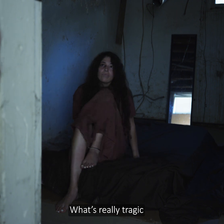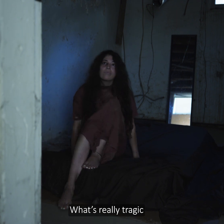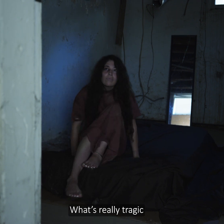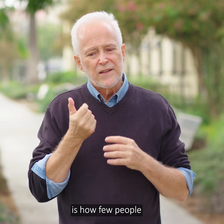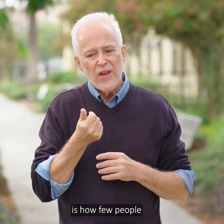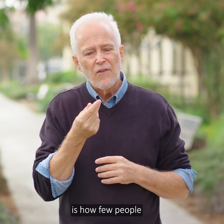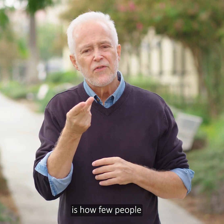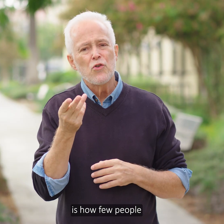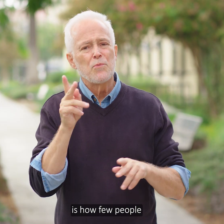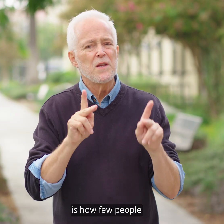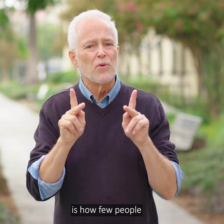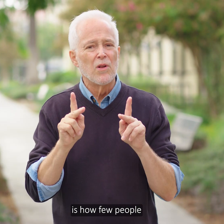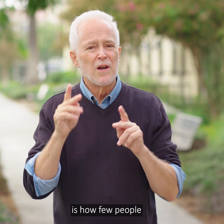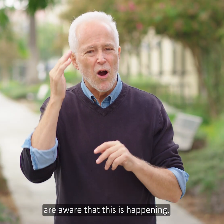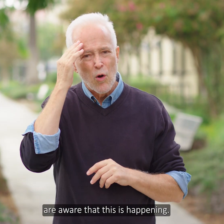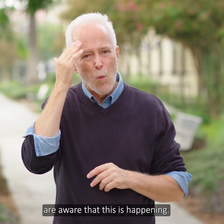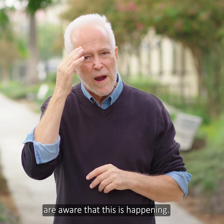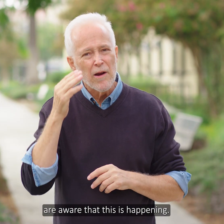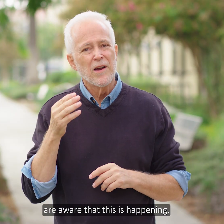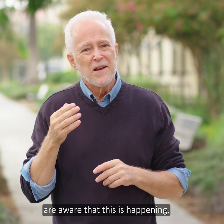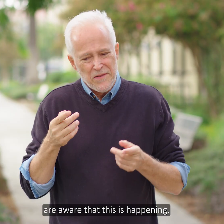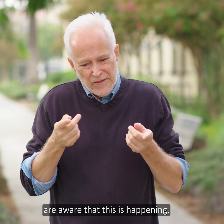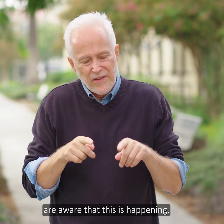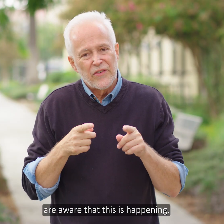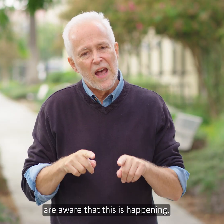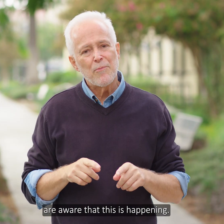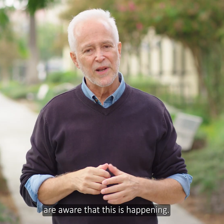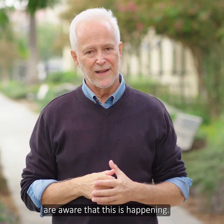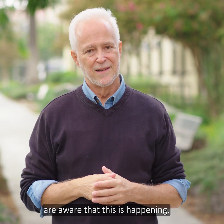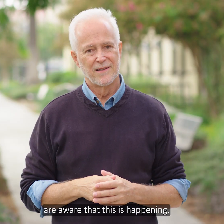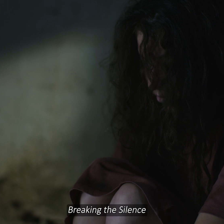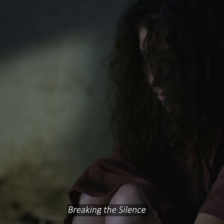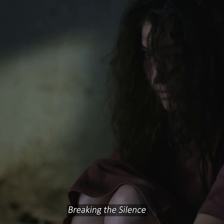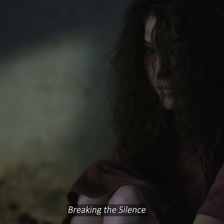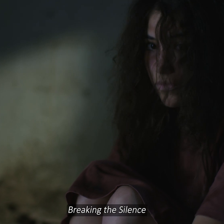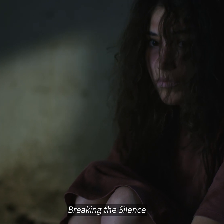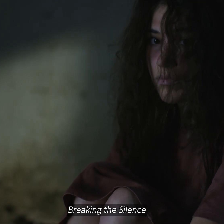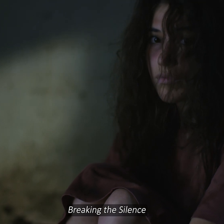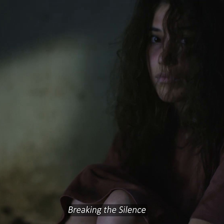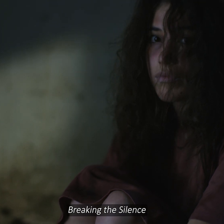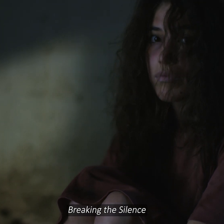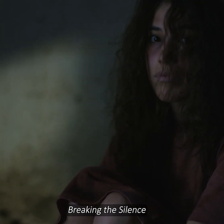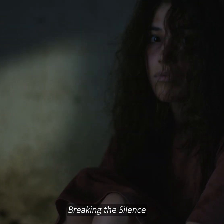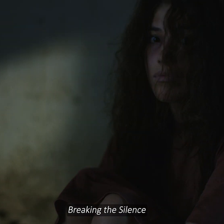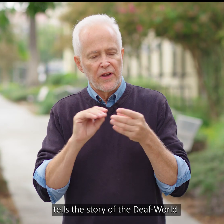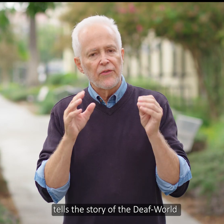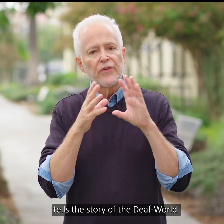is how few people are aware that this is happening. Breaking the silence tells the